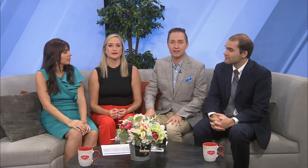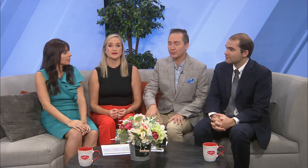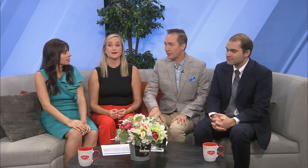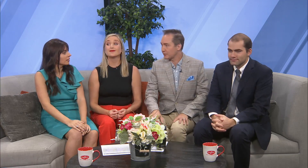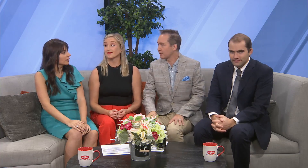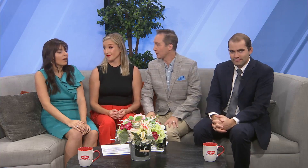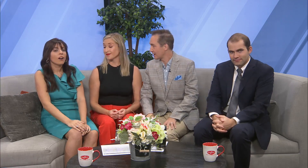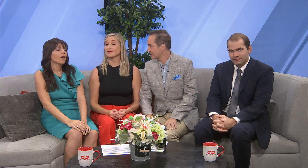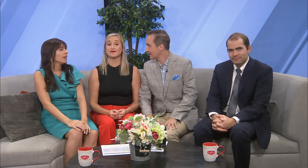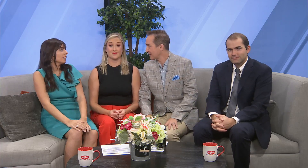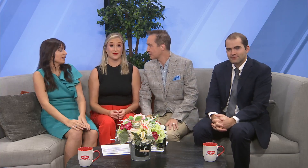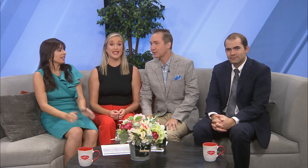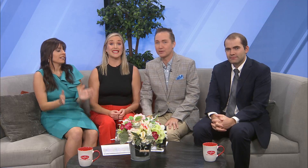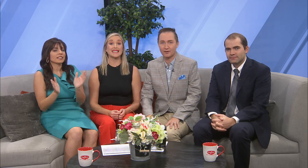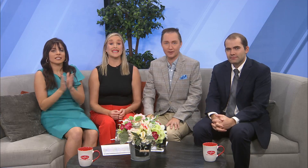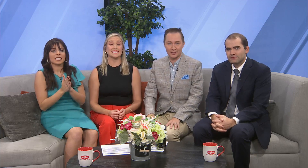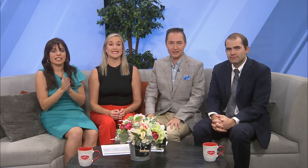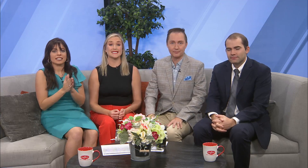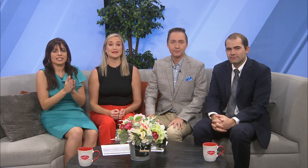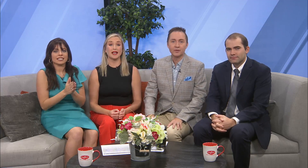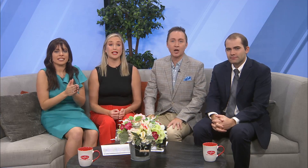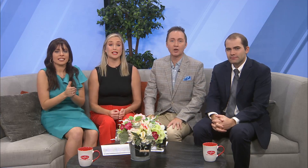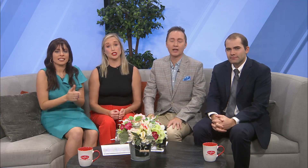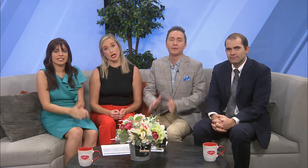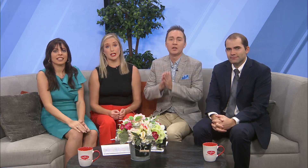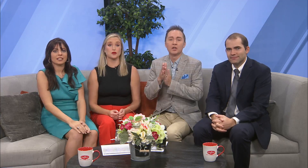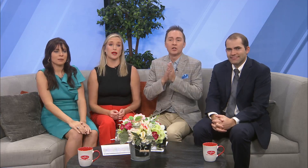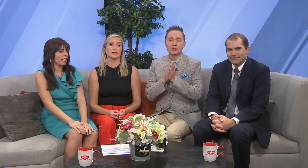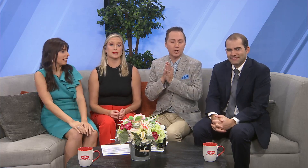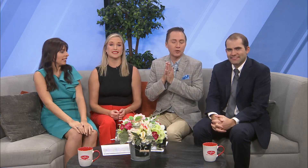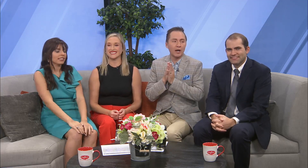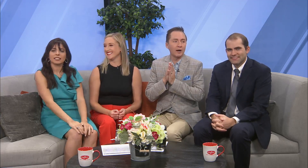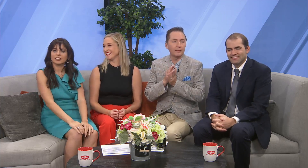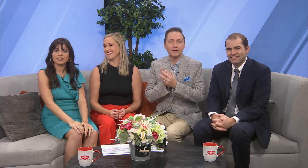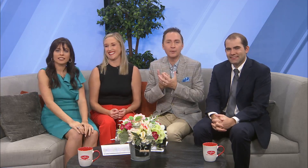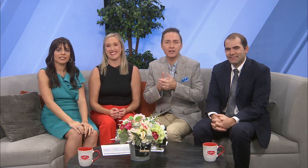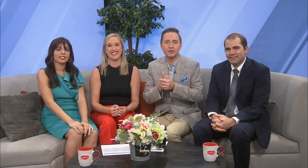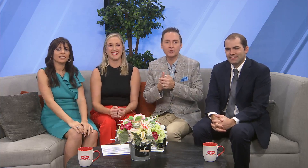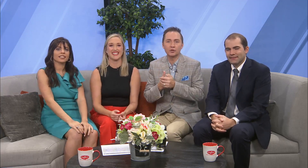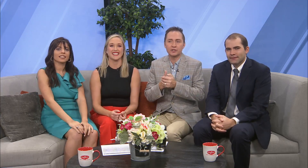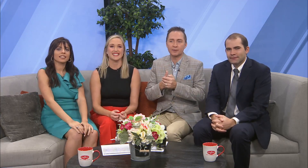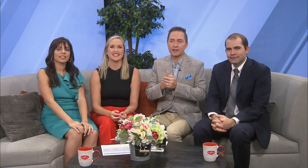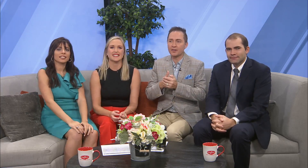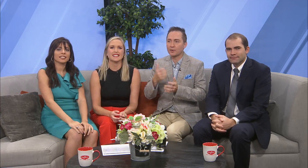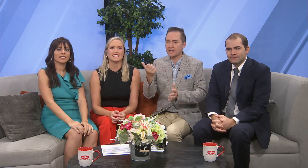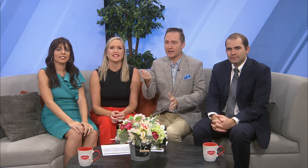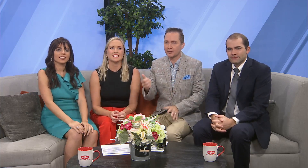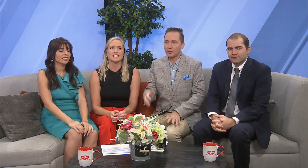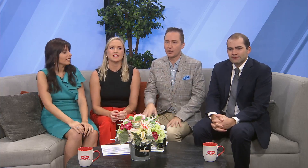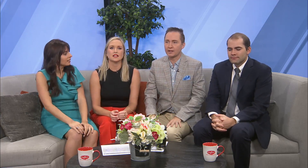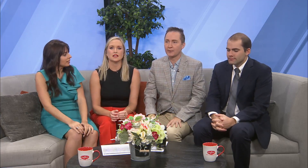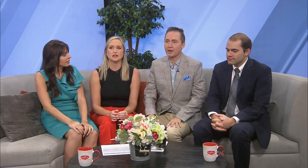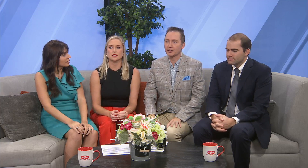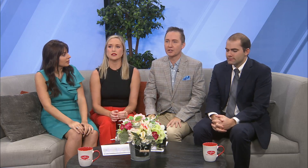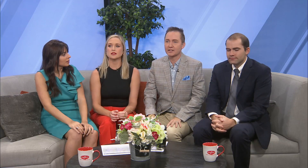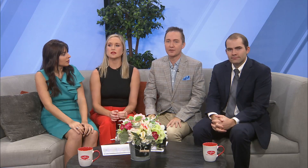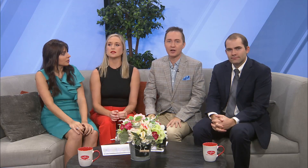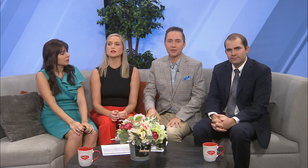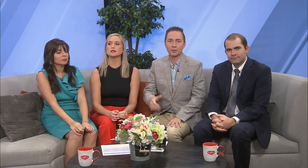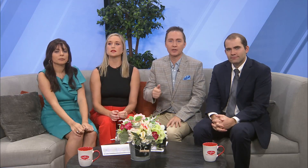teleprompter for us today so we would not... Yes. Okay. So, if we could scroll just a little bit. Otherwise, I can get the wand. I apologize. I forgot the wand.